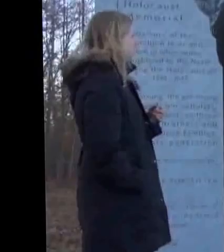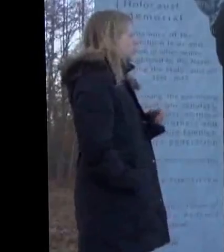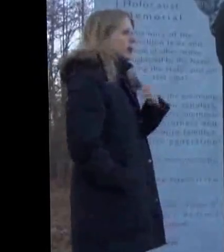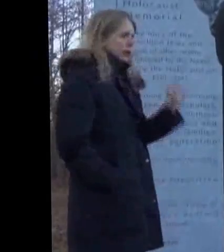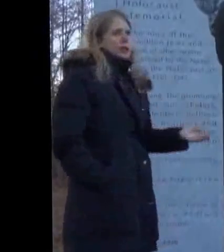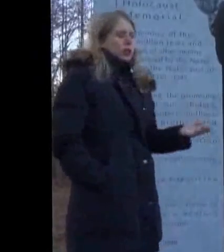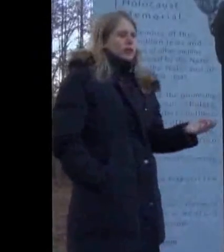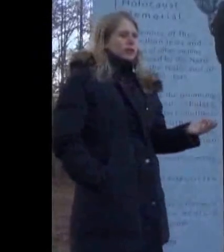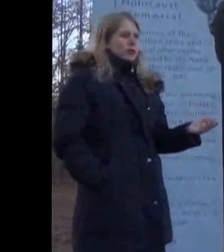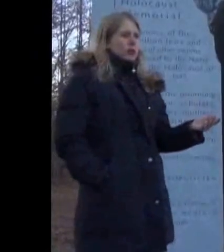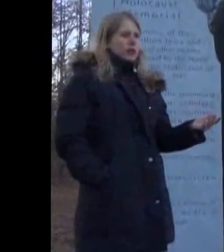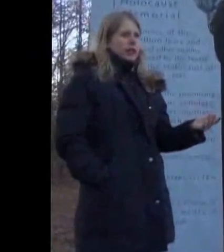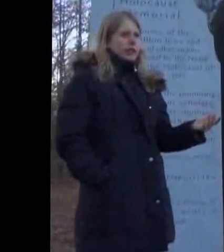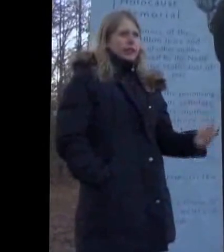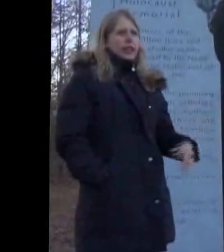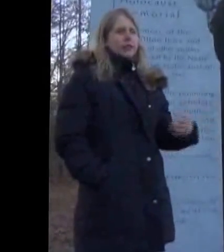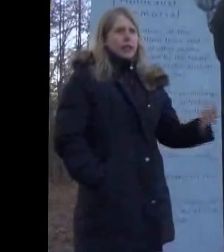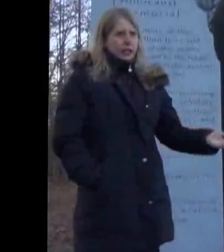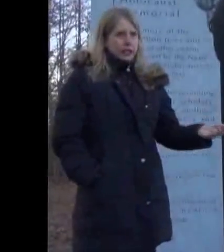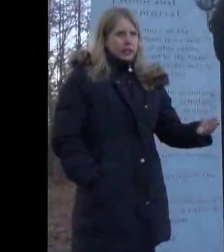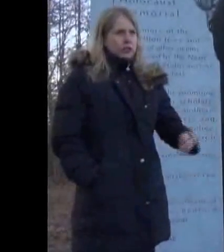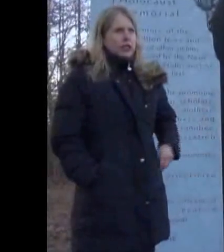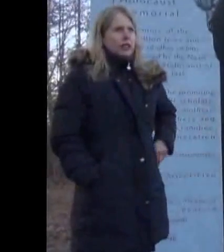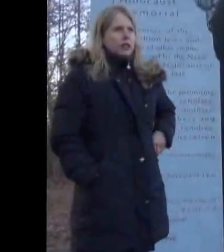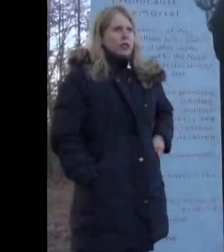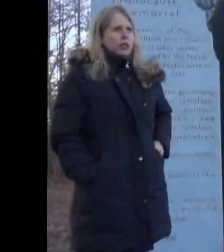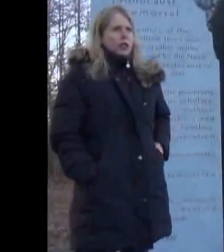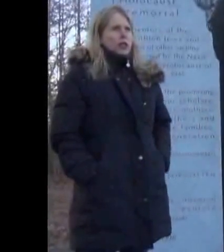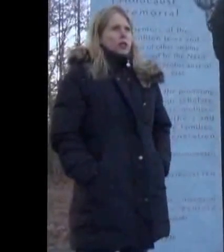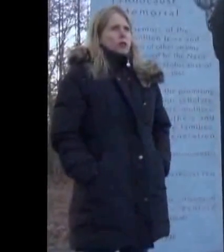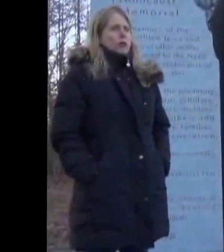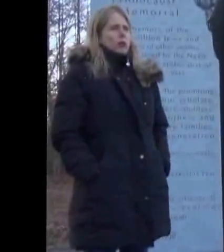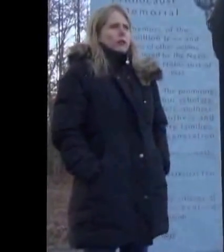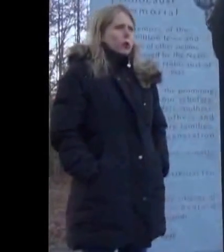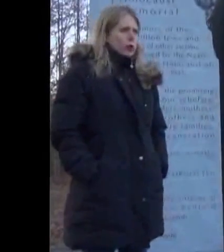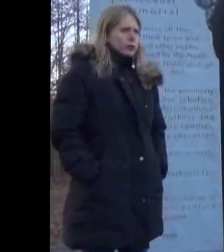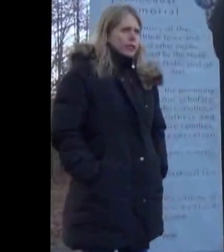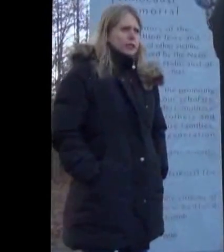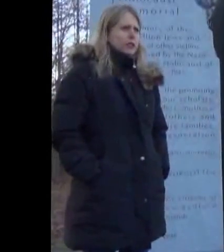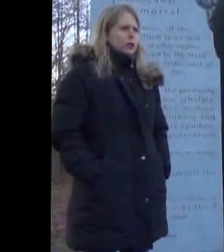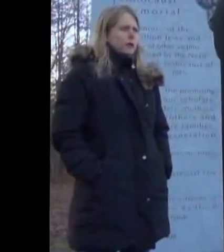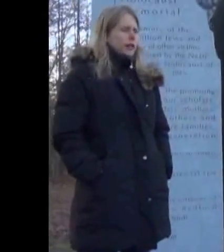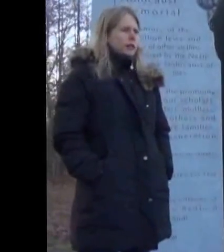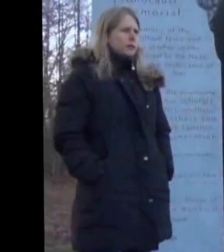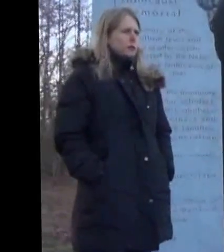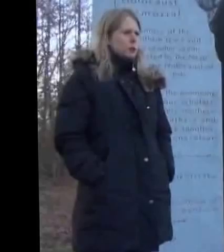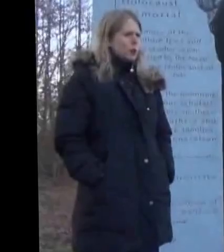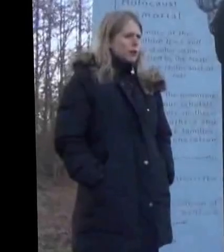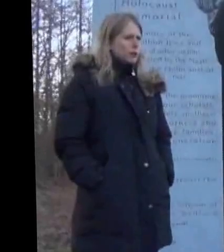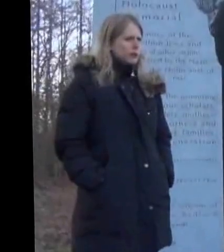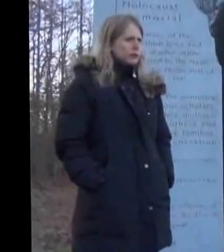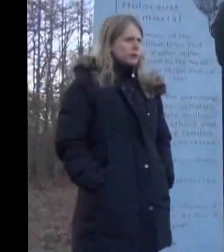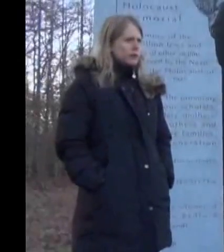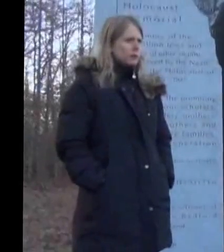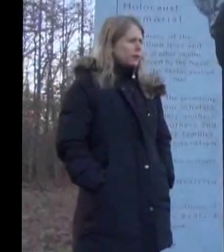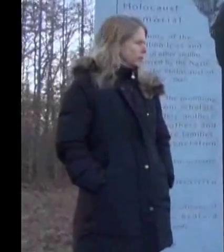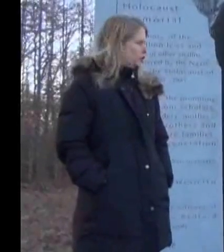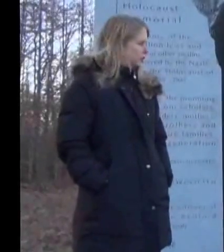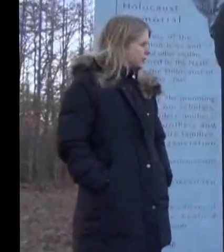So anyway, I told them this story. And then Abe Landau said, well, of course Stacy should make the memorial. Because she's